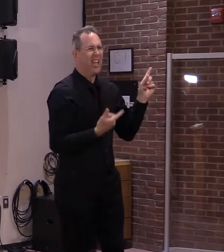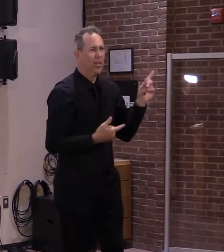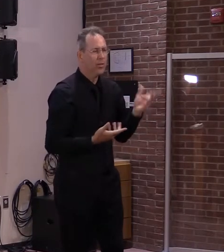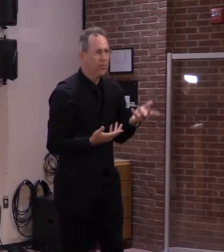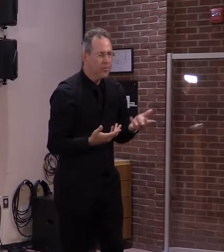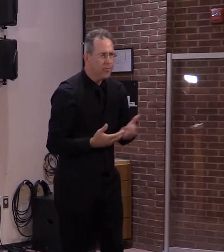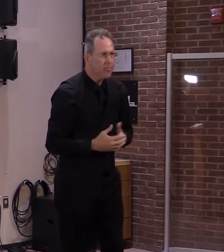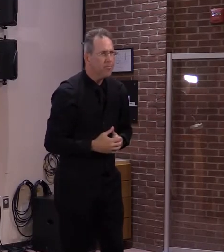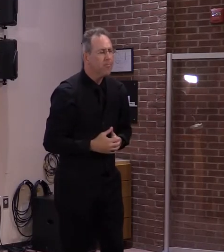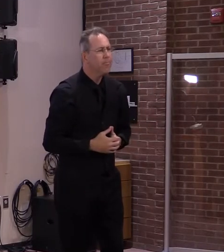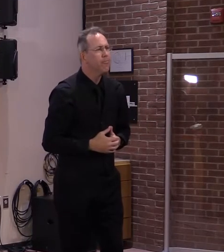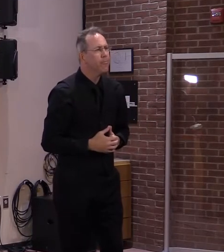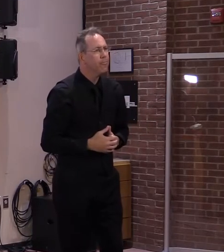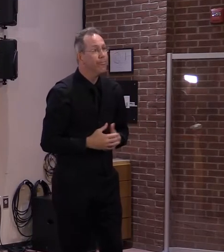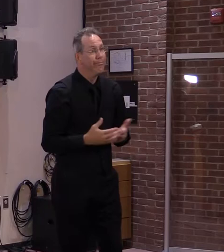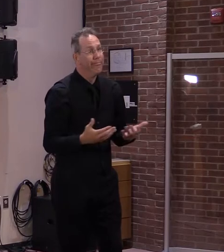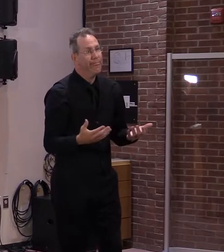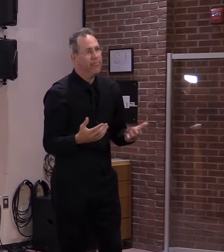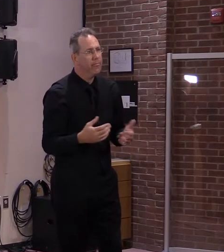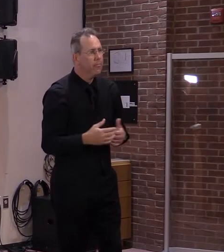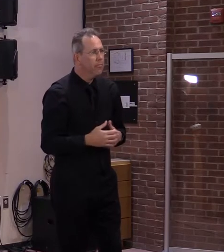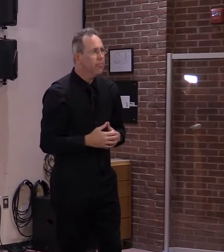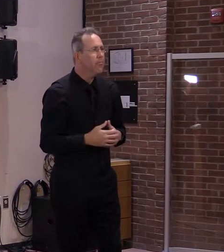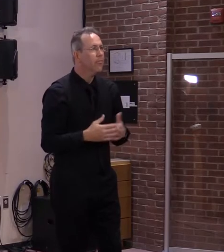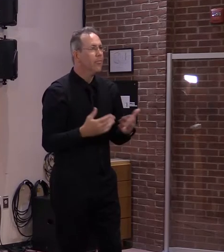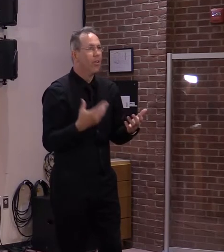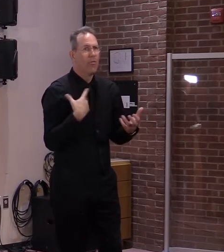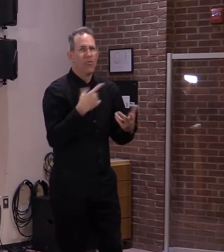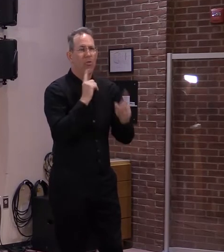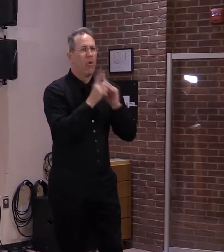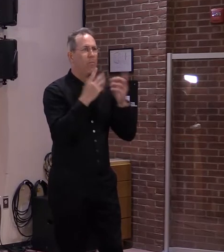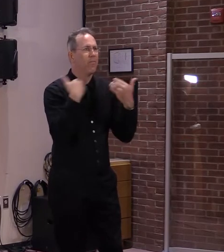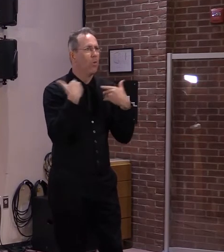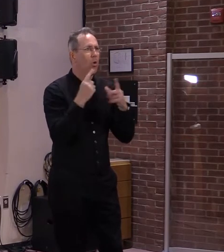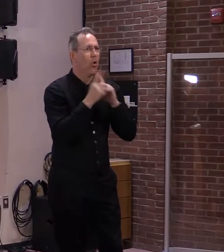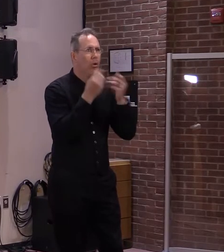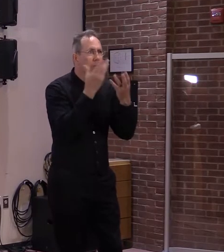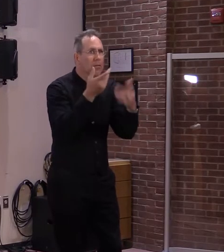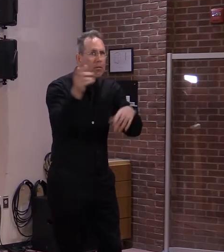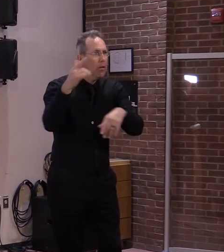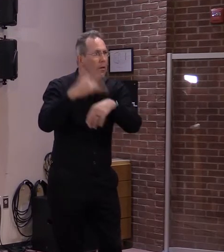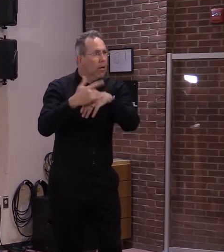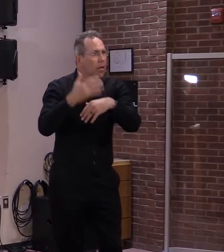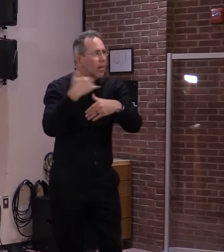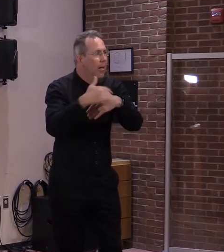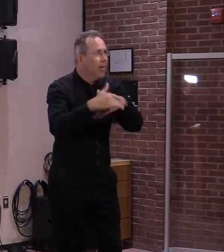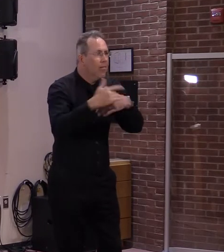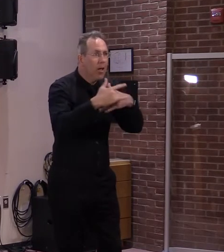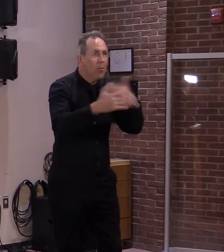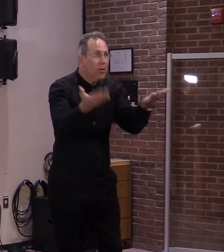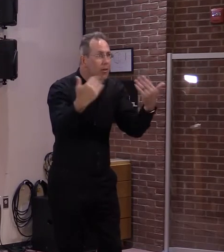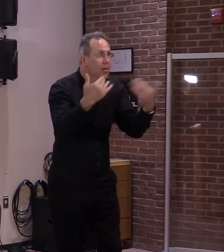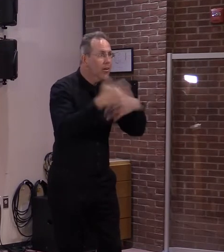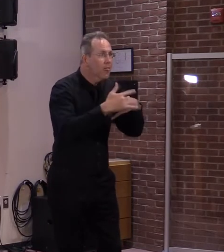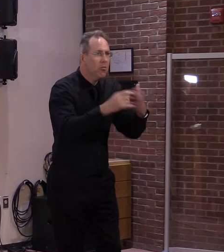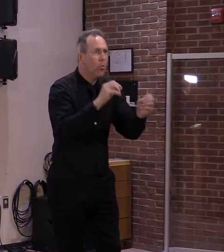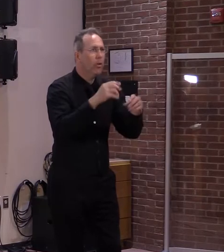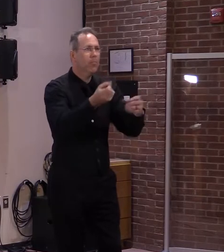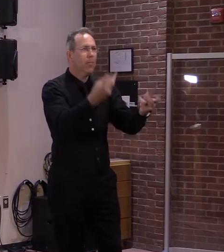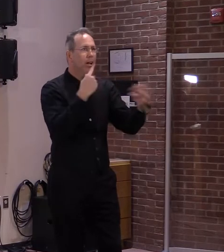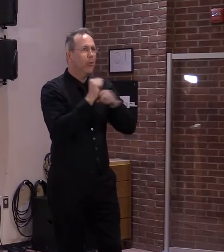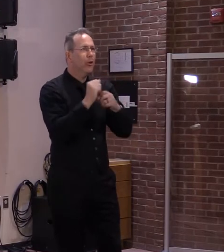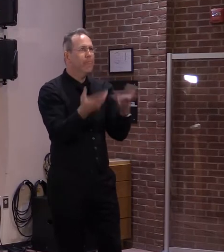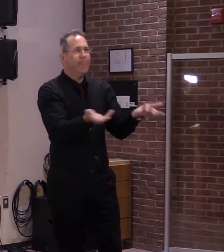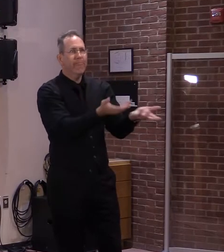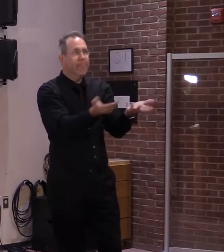lot. We had we had more jobs than we had people, you know, pre pandemic. So I